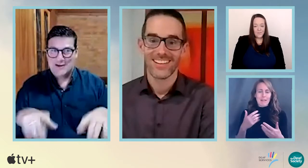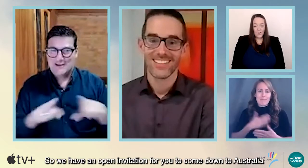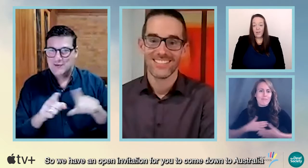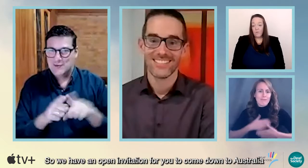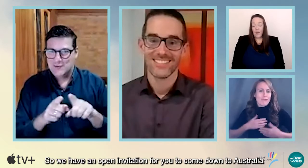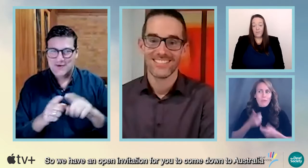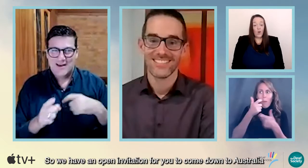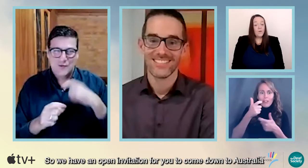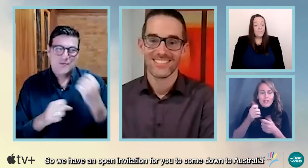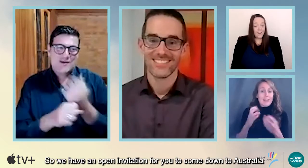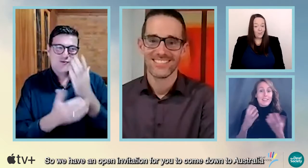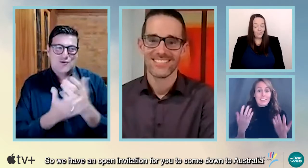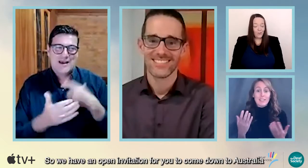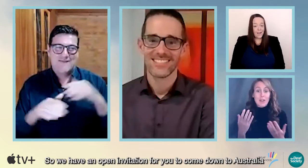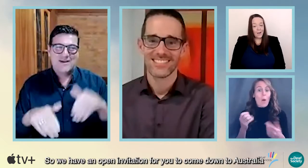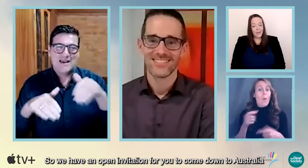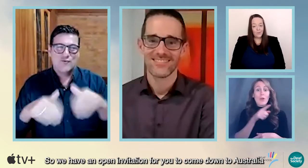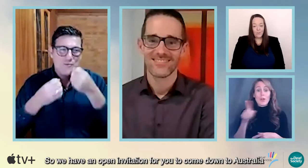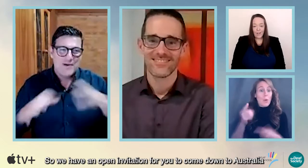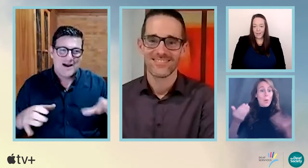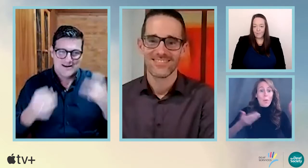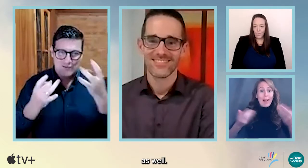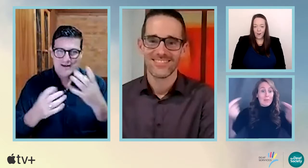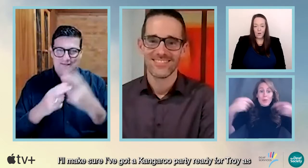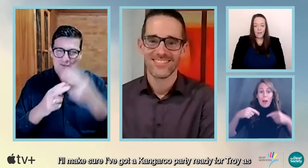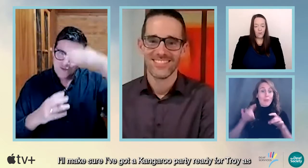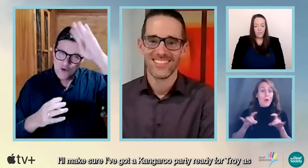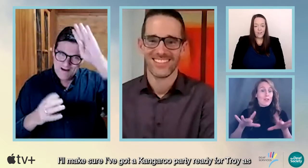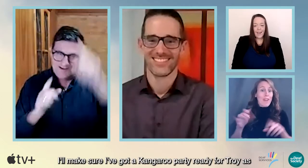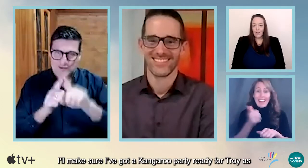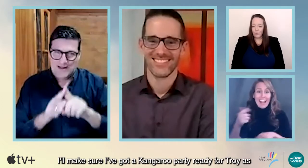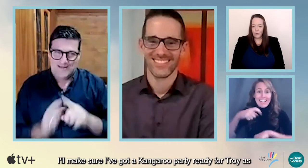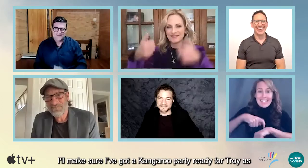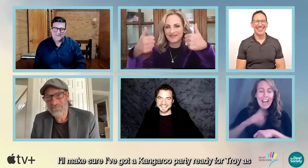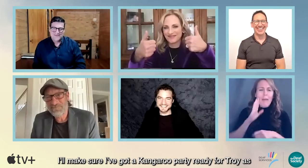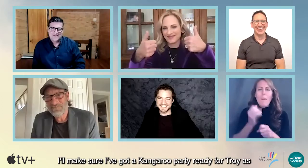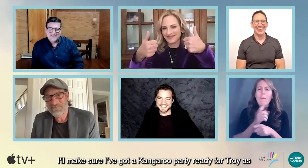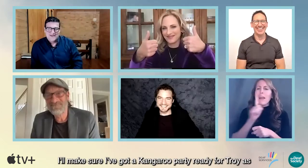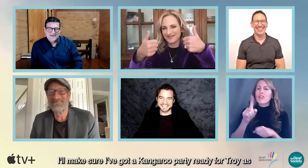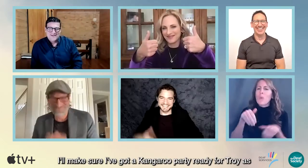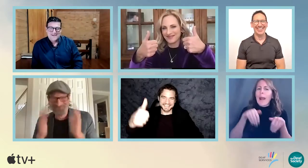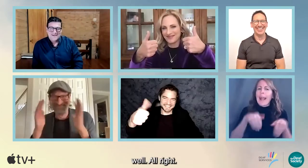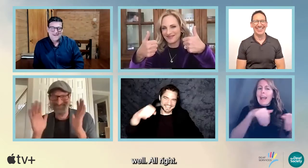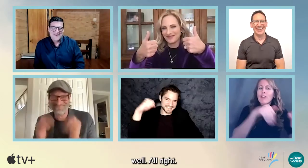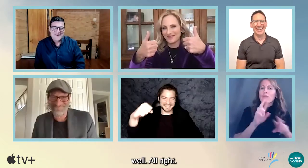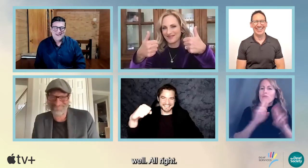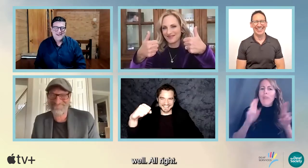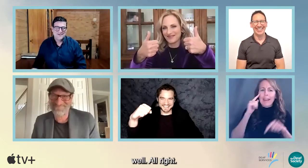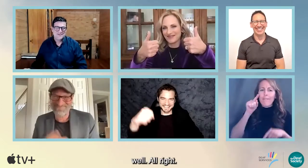So we have an open invitation for you to come down to Australia as well. I'll make sure I've got a kangaroo party ready for Troy as well.